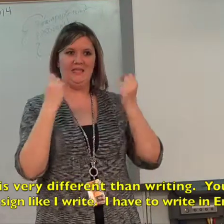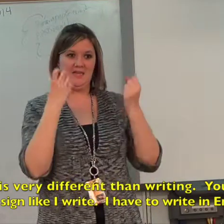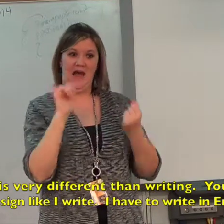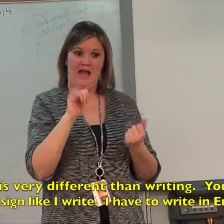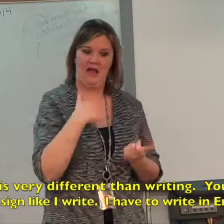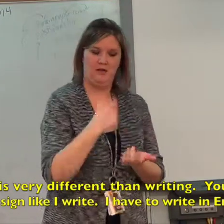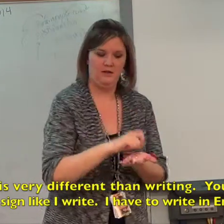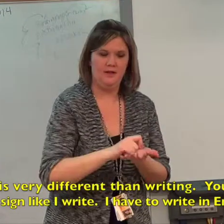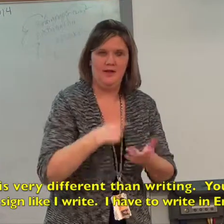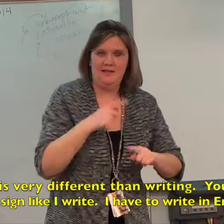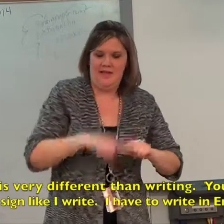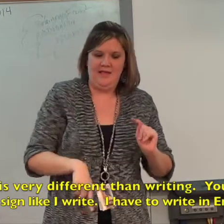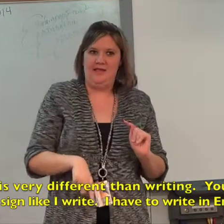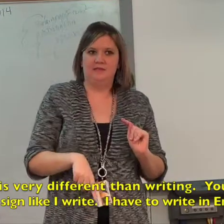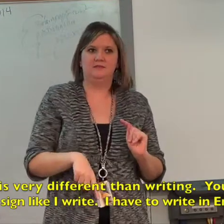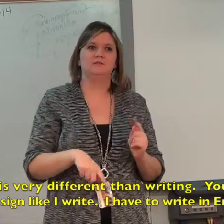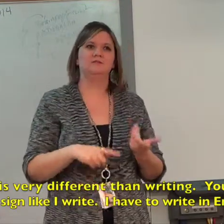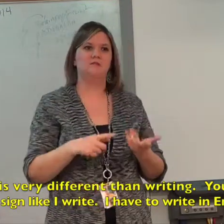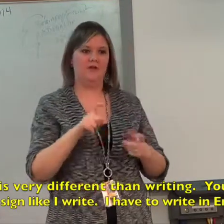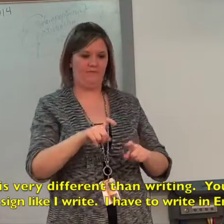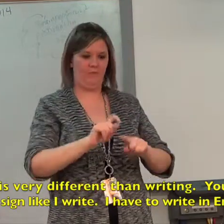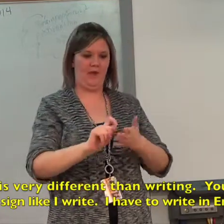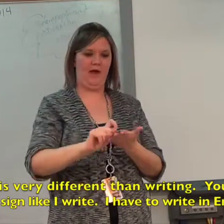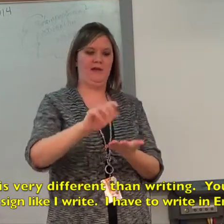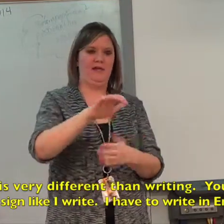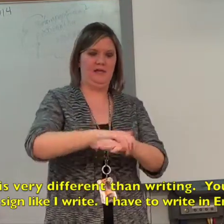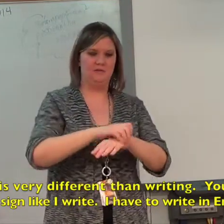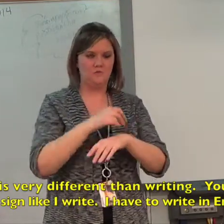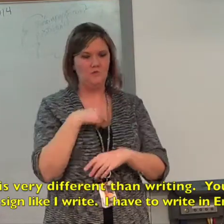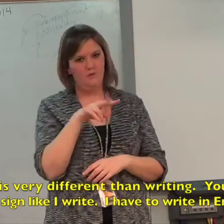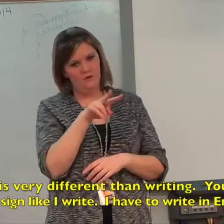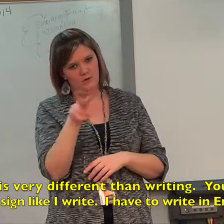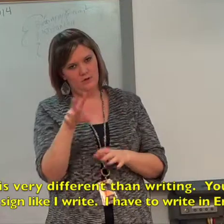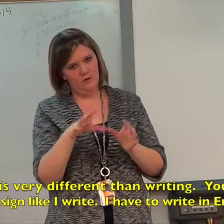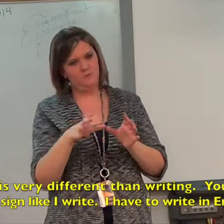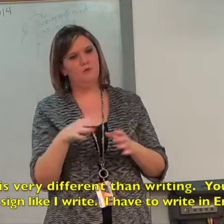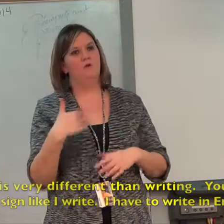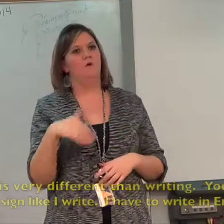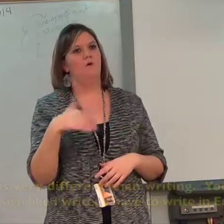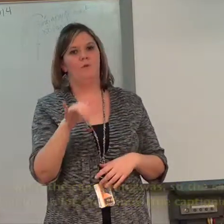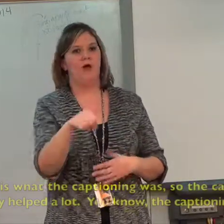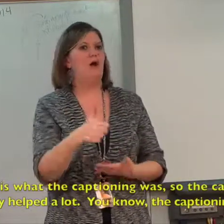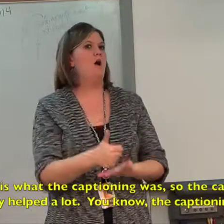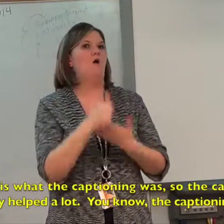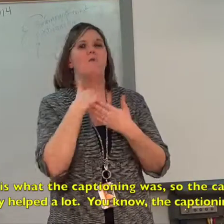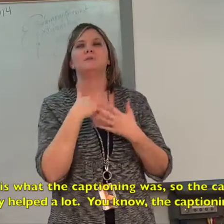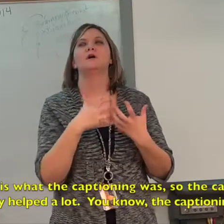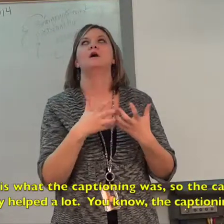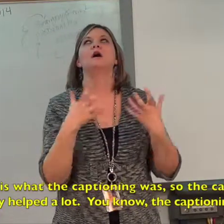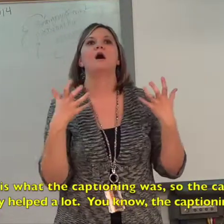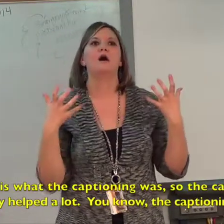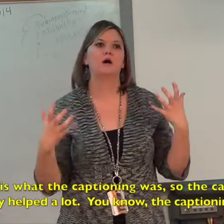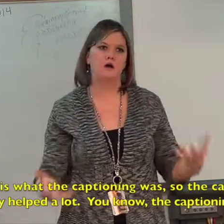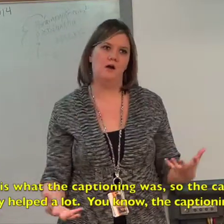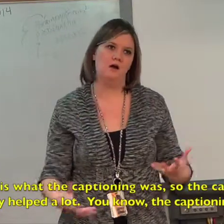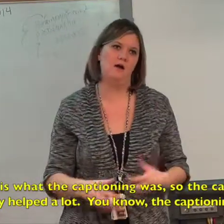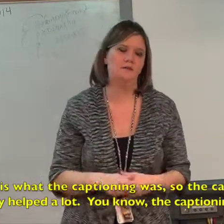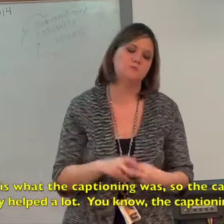You know, I can't sign like I write. I have to write in English. And that was what the captioning was. So the captioning